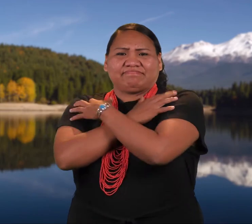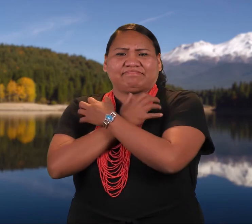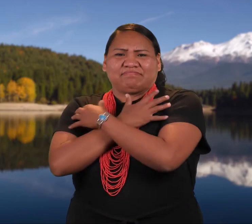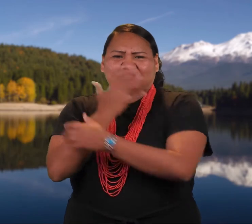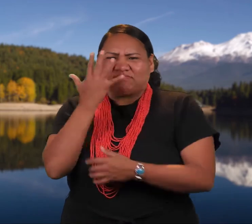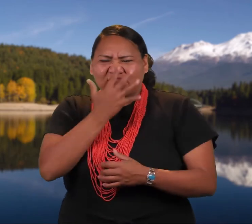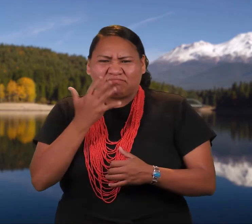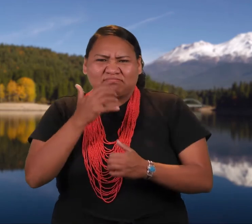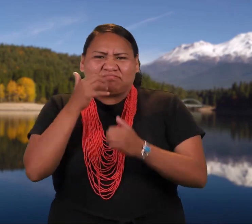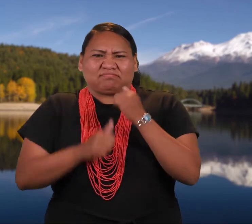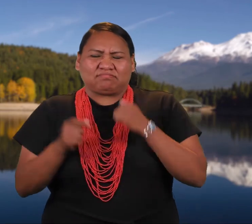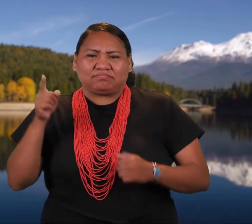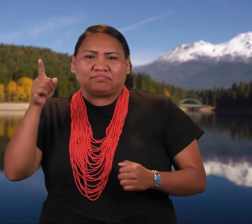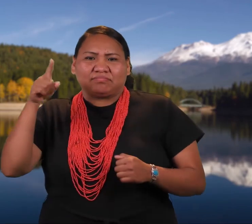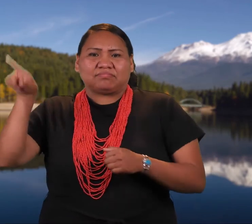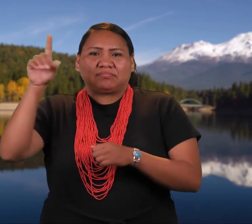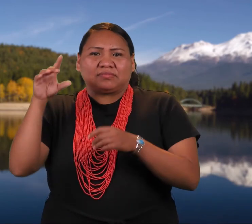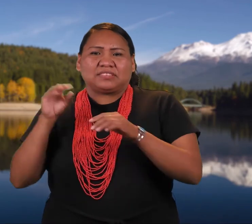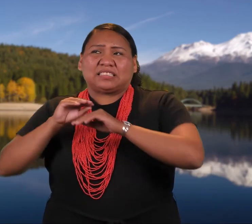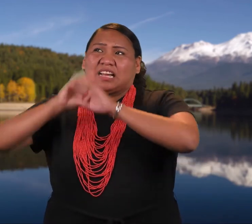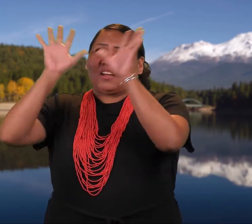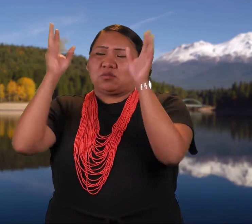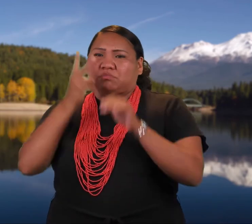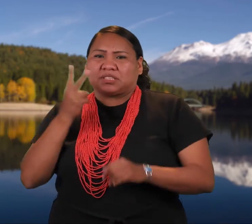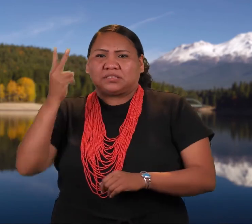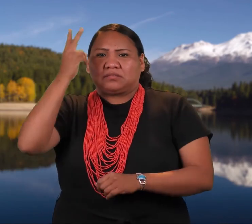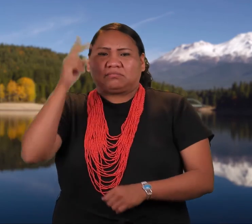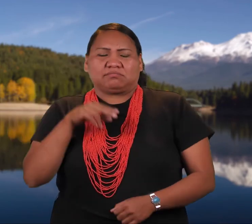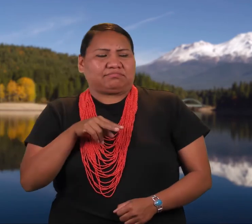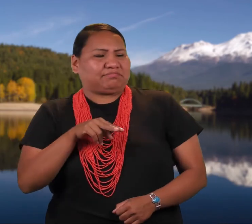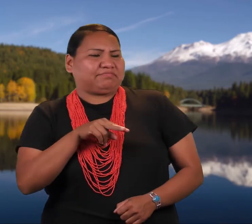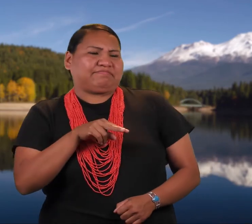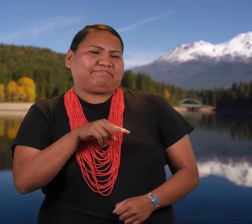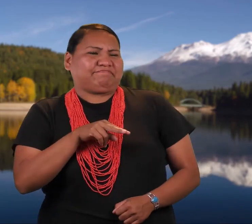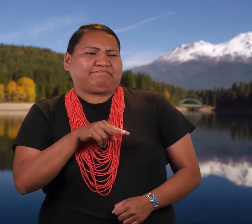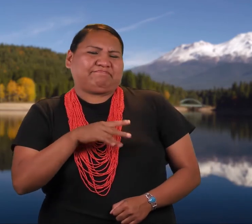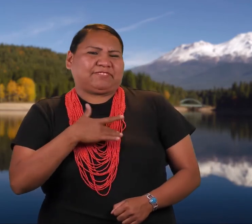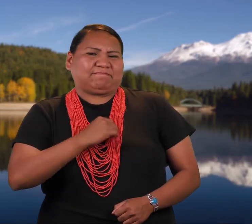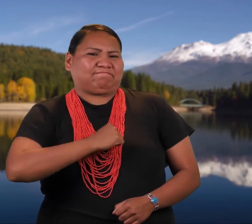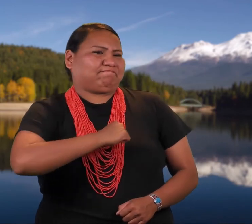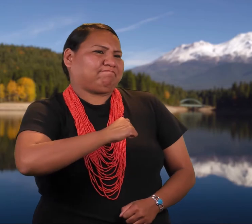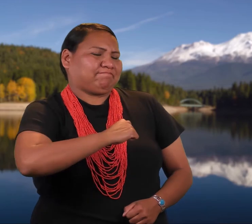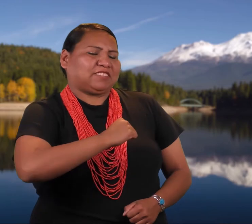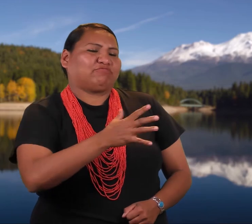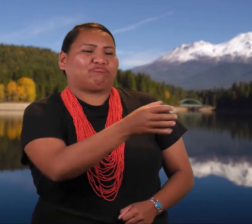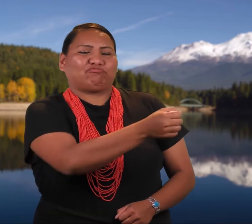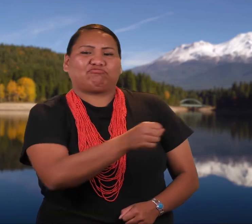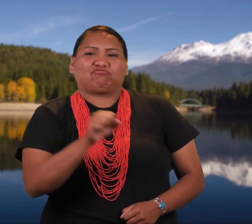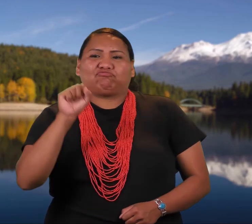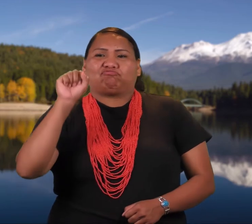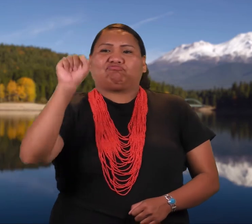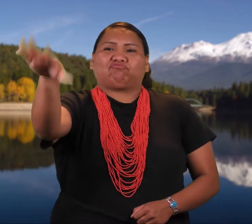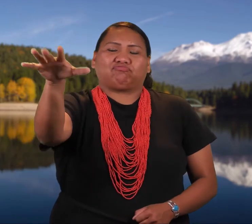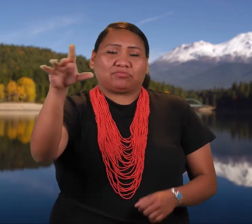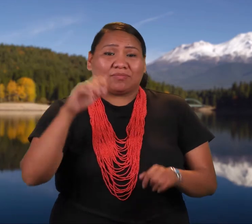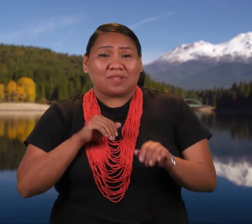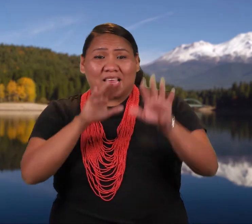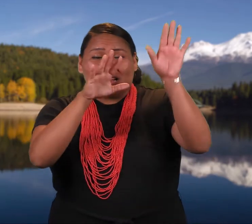They looked so fierce that the sky spirit sent them away from him to live in the forest at the base of the